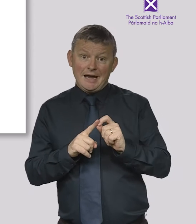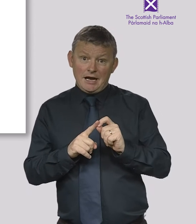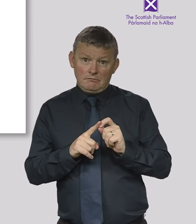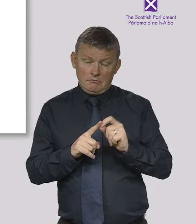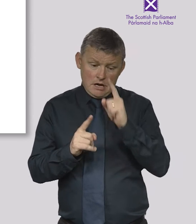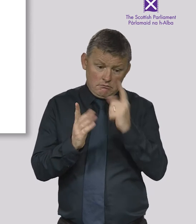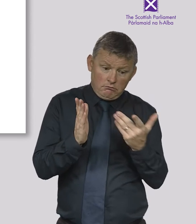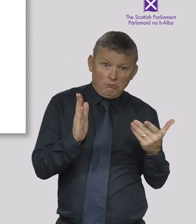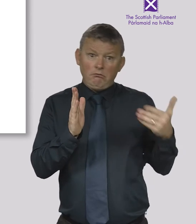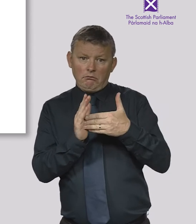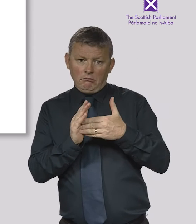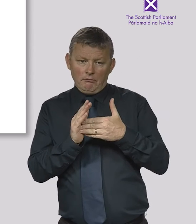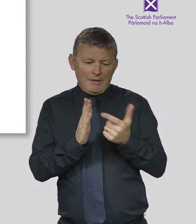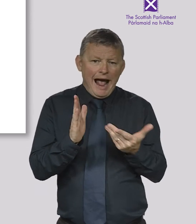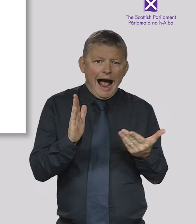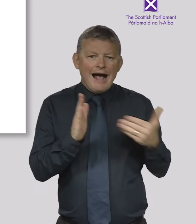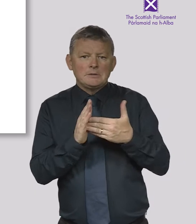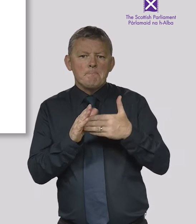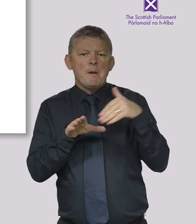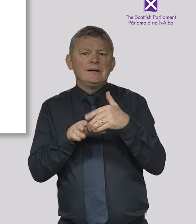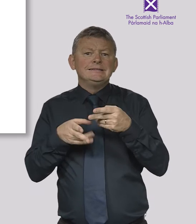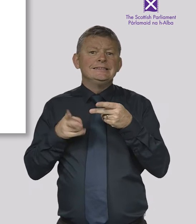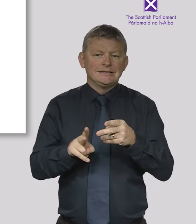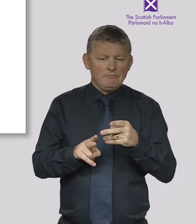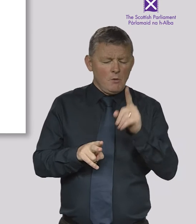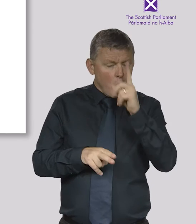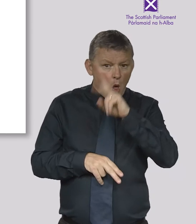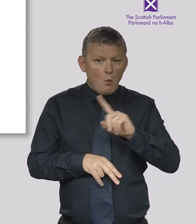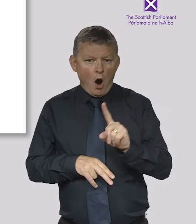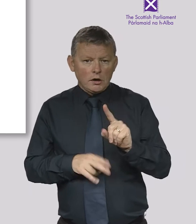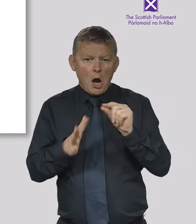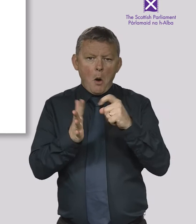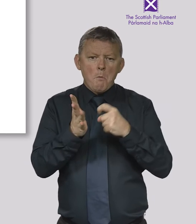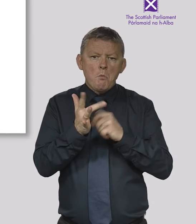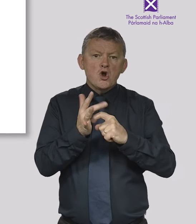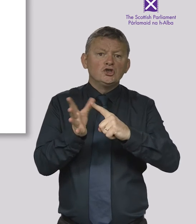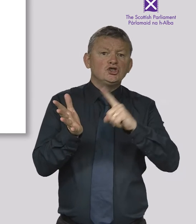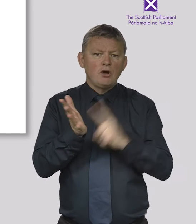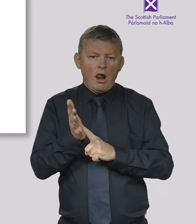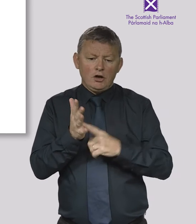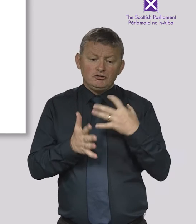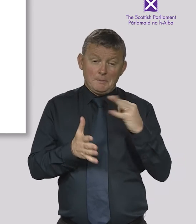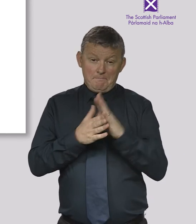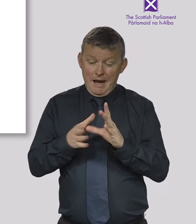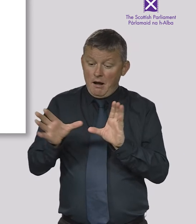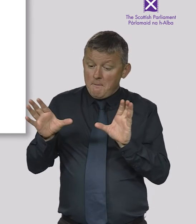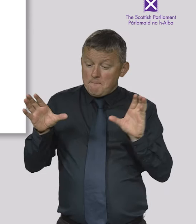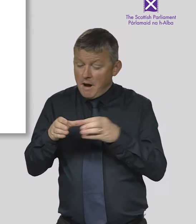MSPs are elected using the Additional Member System, which is a form of proportional representation.